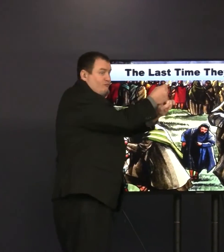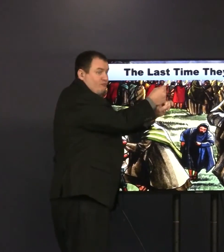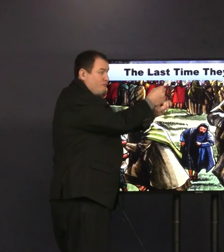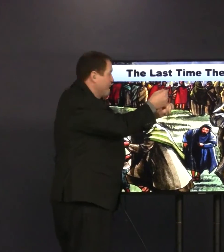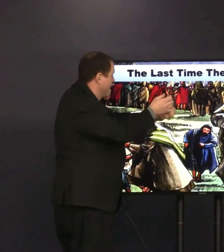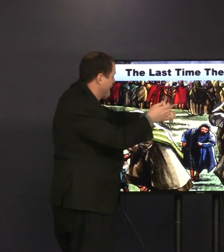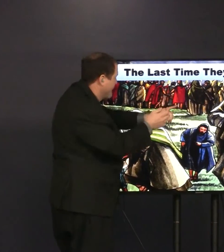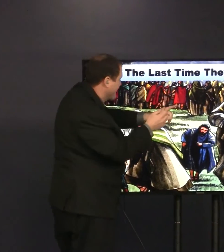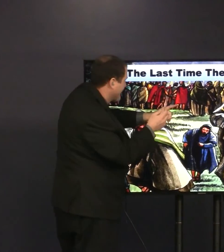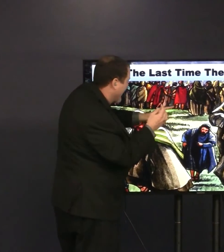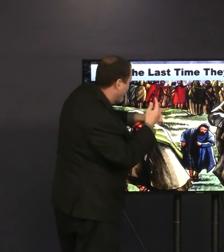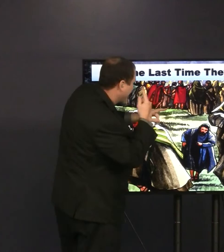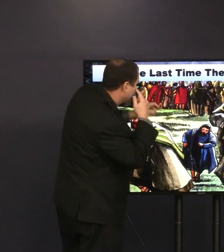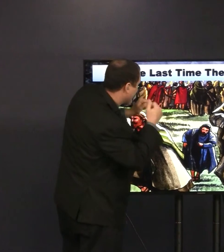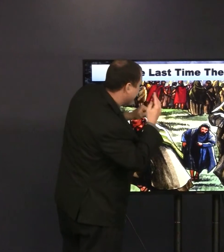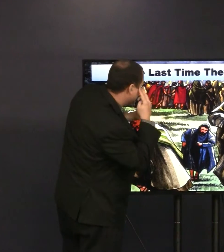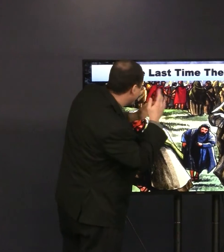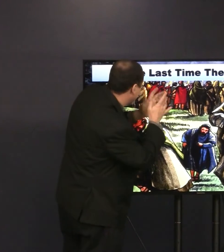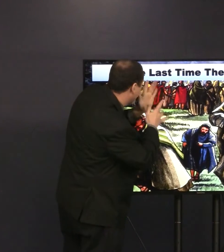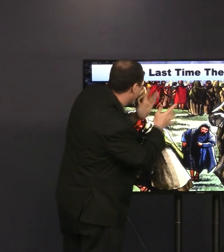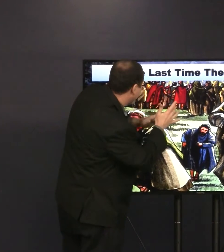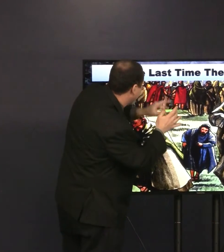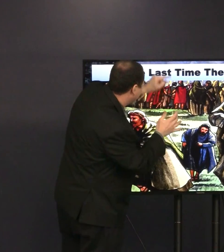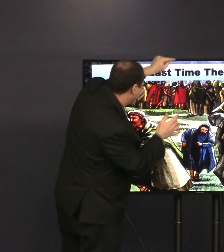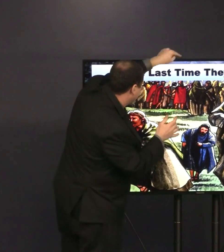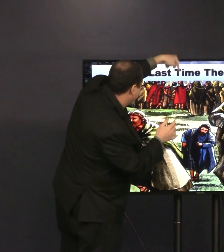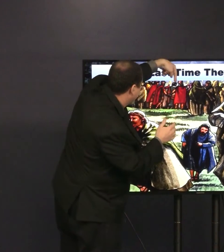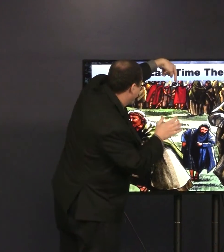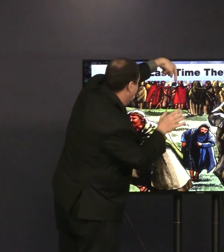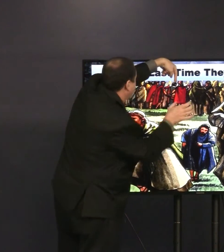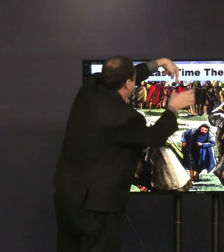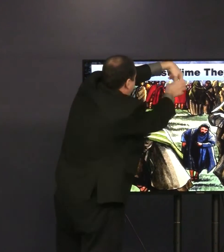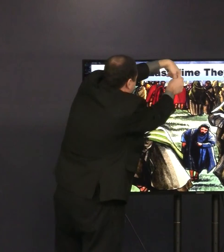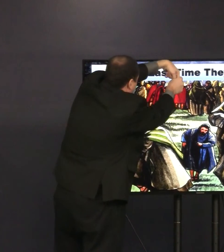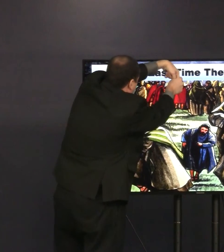Jesus has been arrested here. You don't see him.